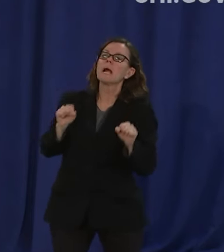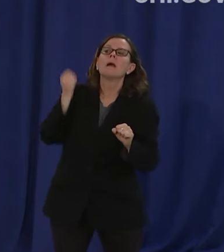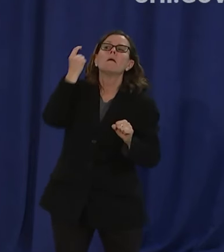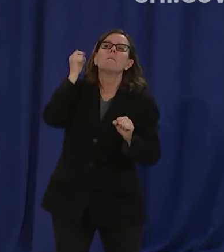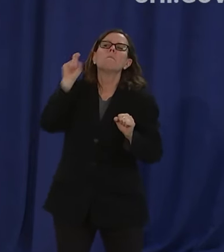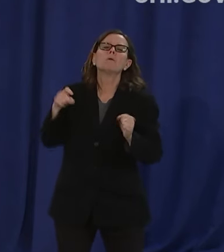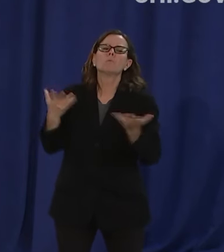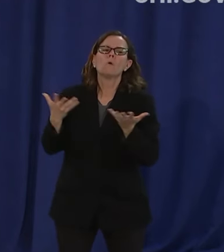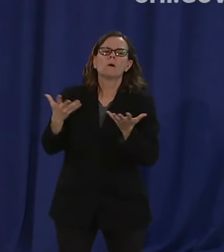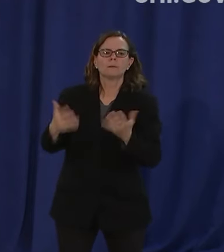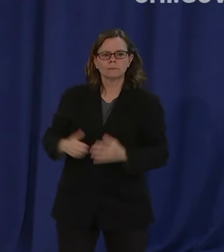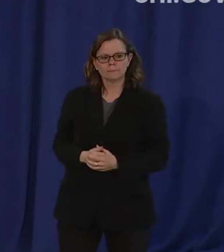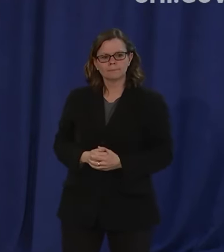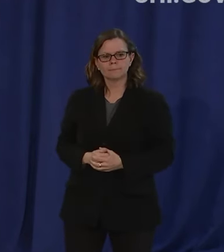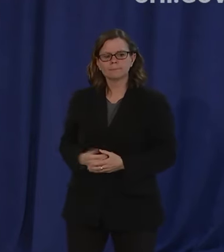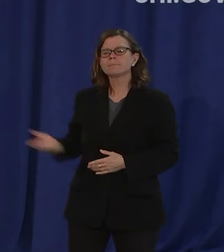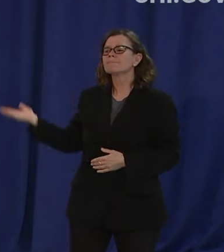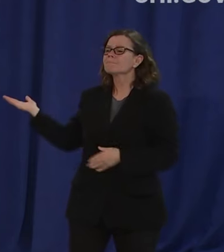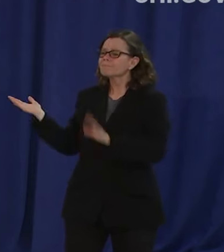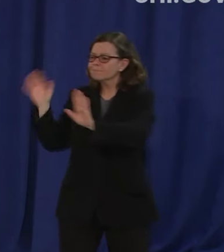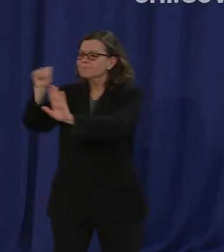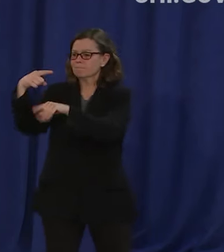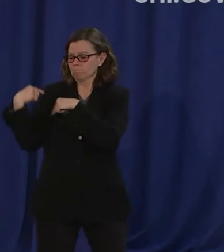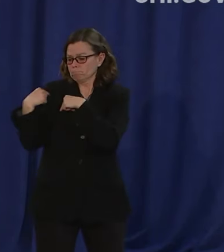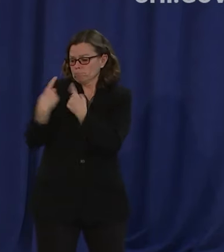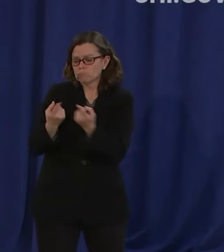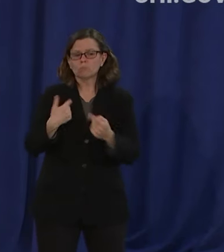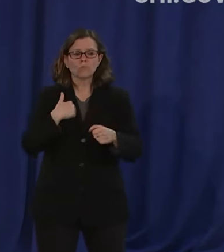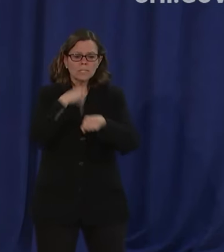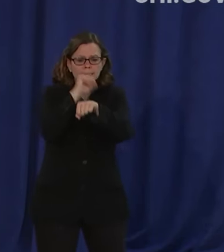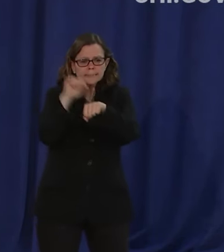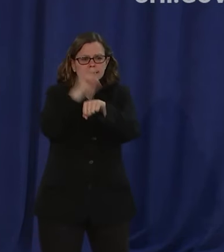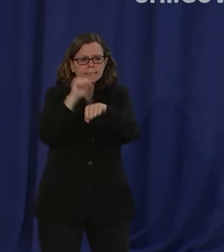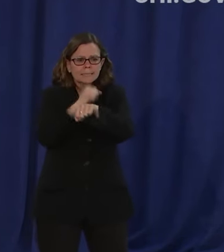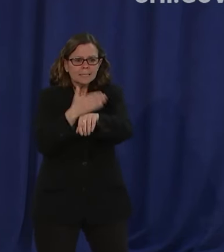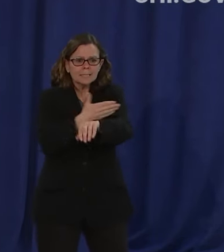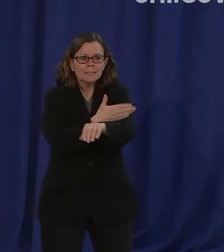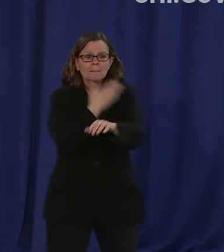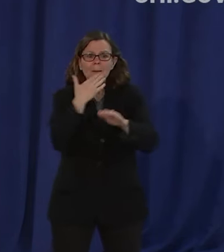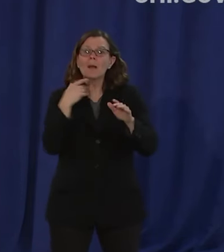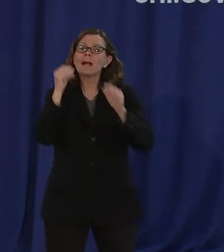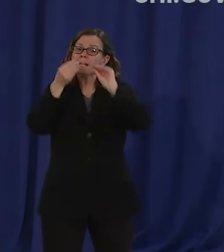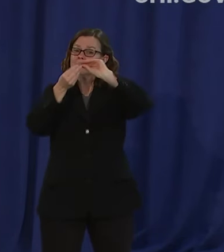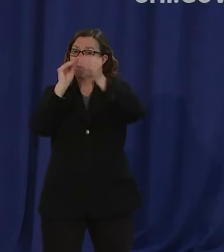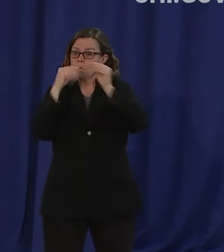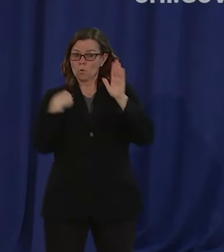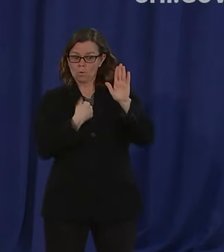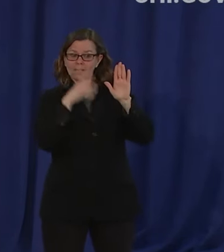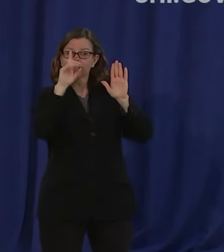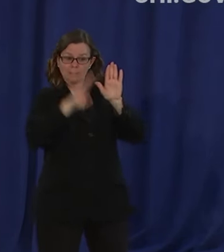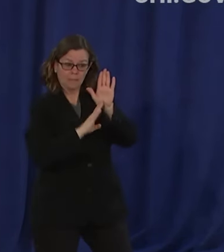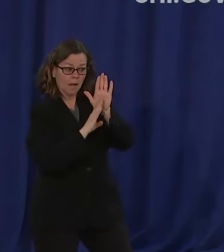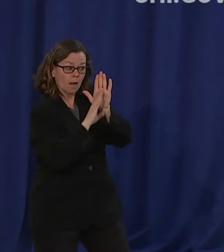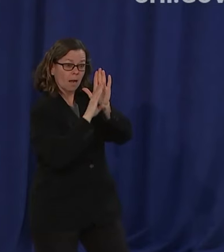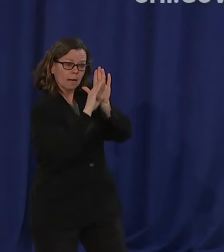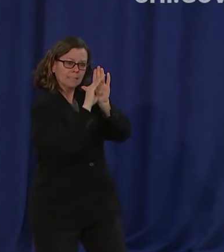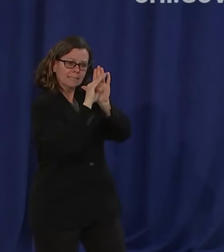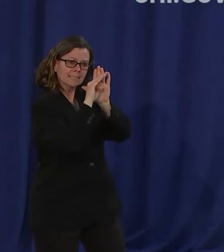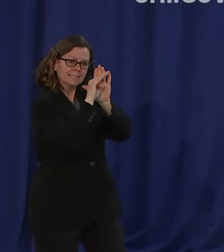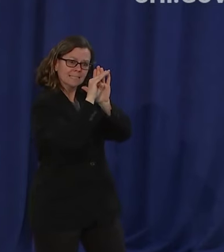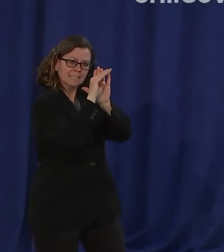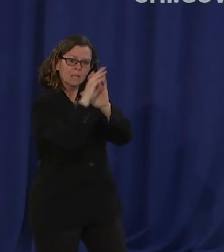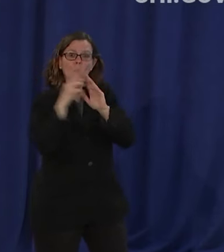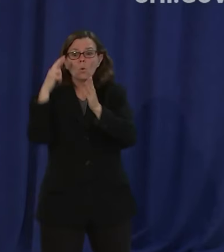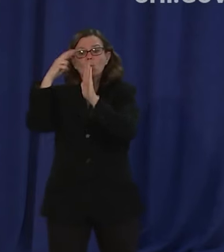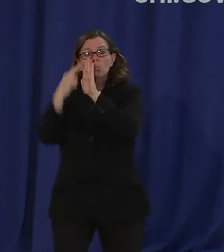banning large crowds stay at home and closing the lakefront and I'm not I'm committed to making sure that we continue to